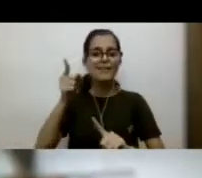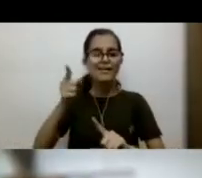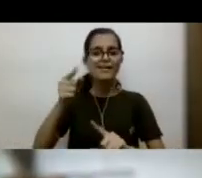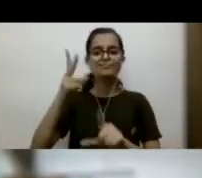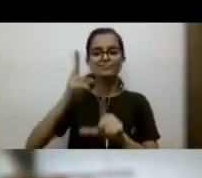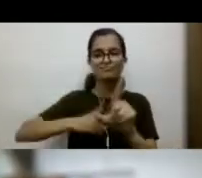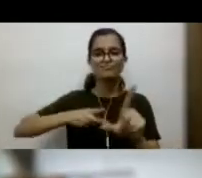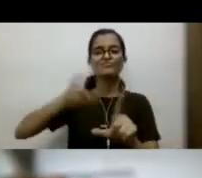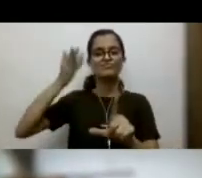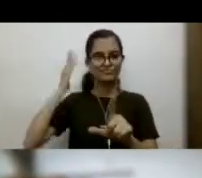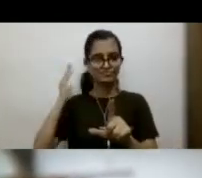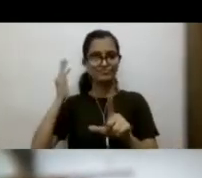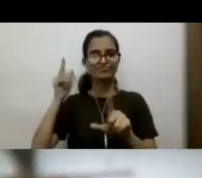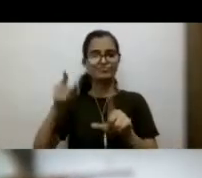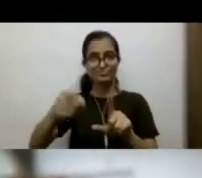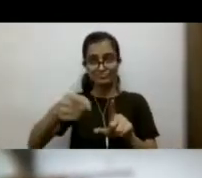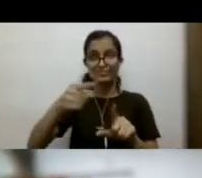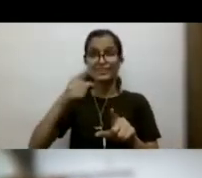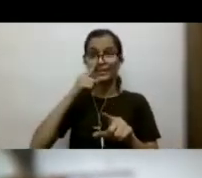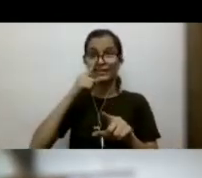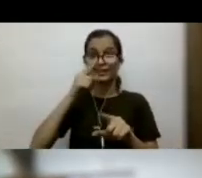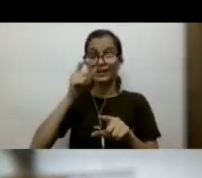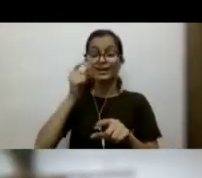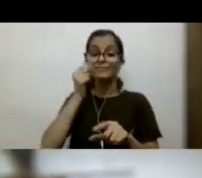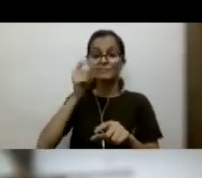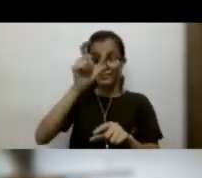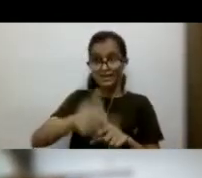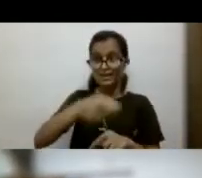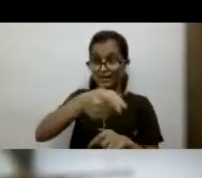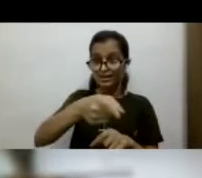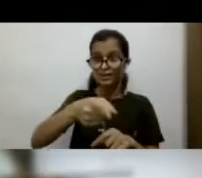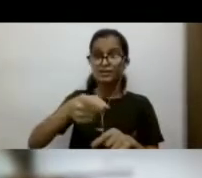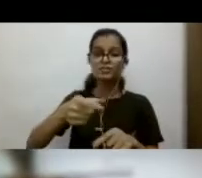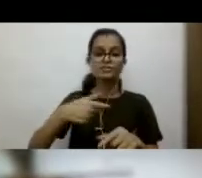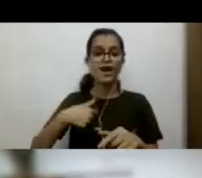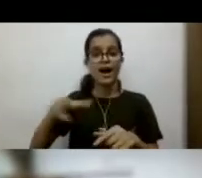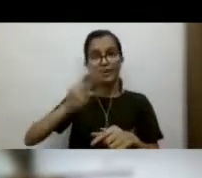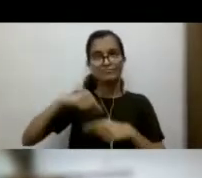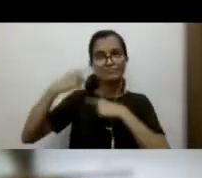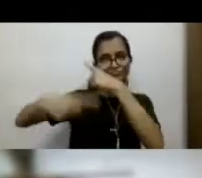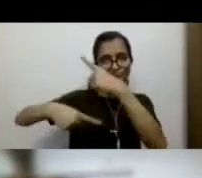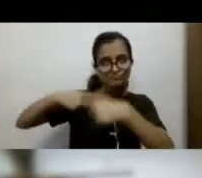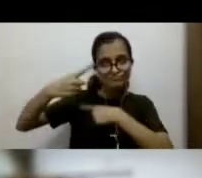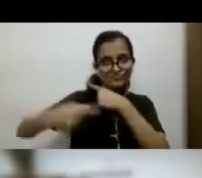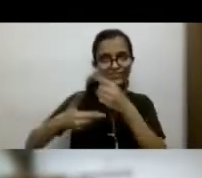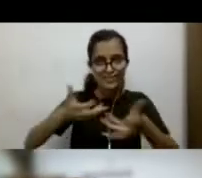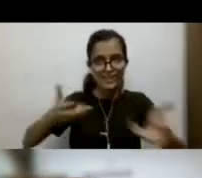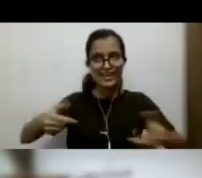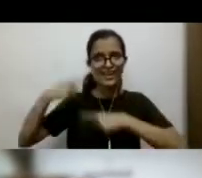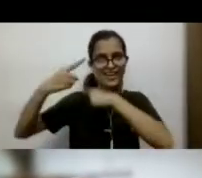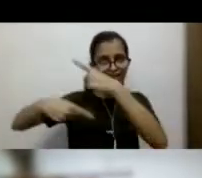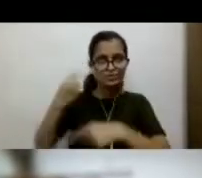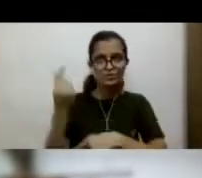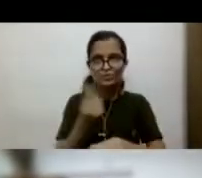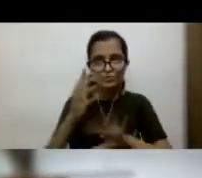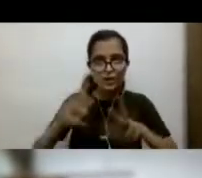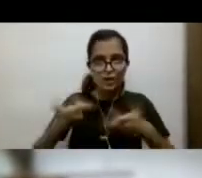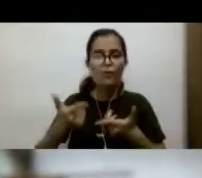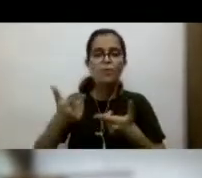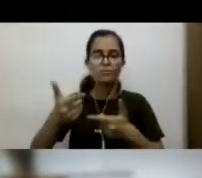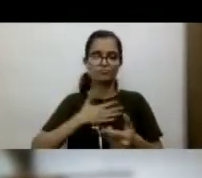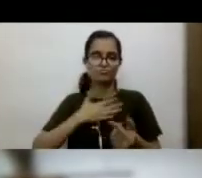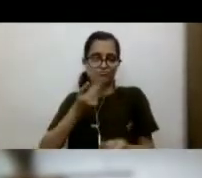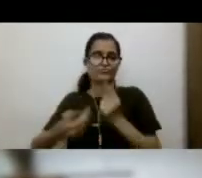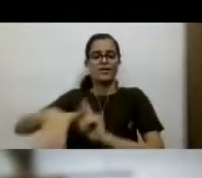example as to how he recycles and green place begins with him. This is our